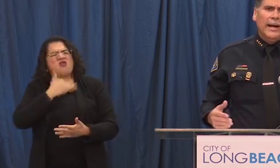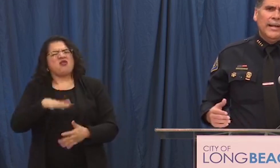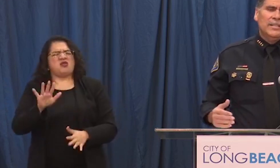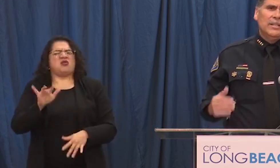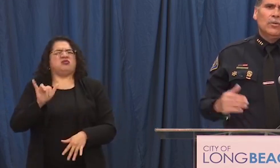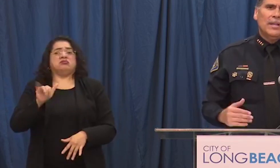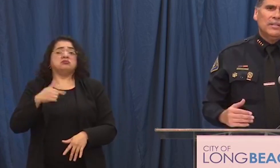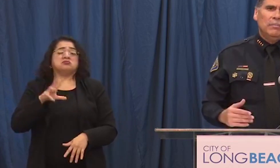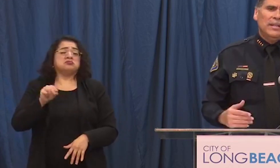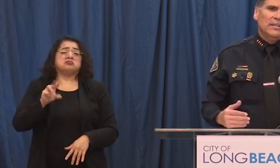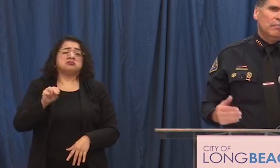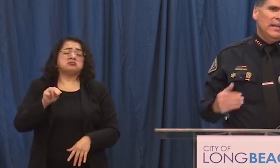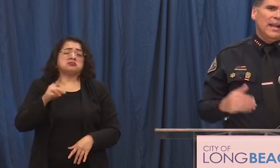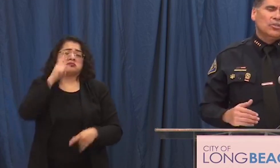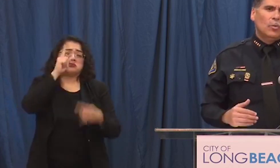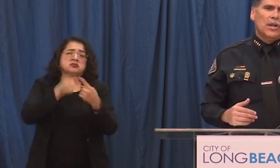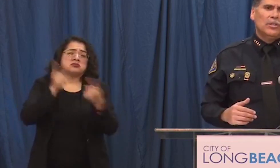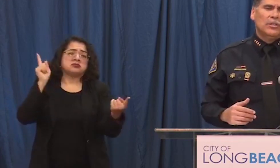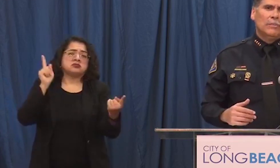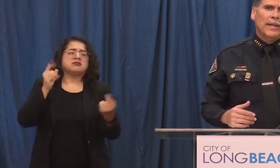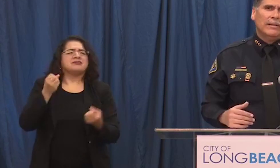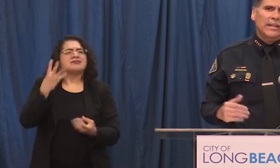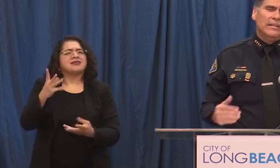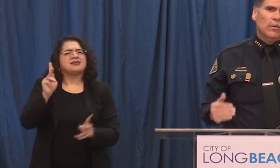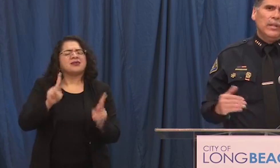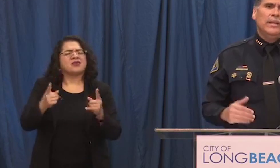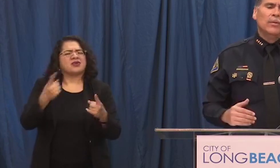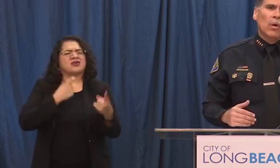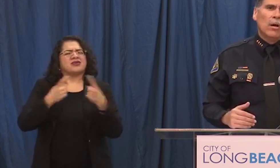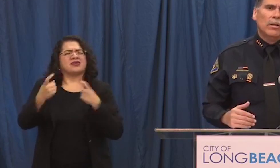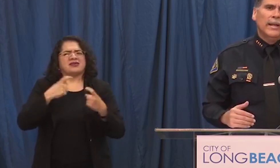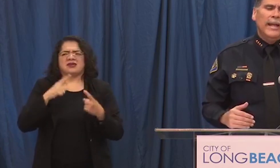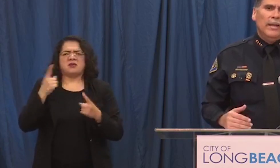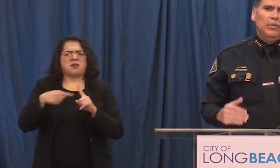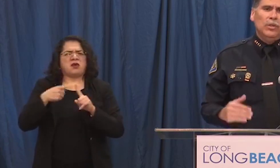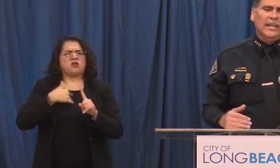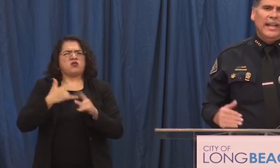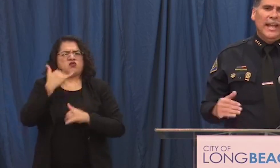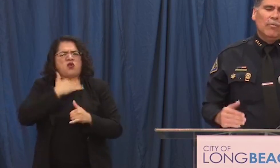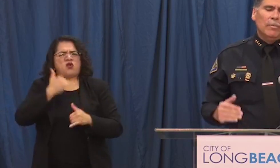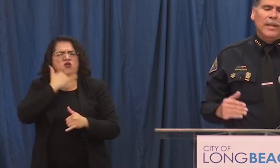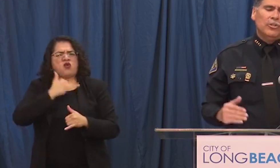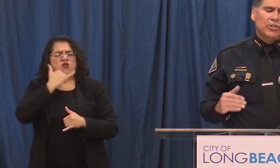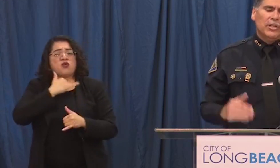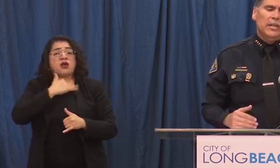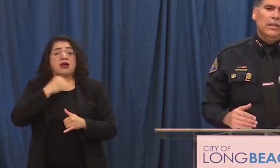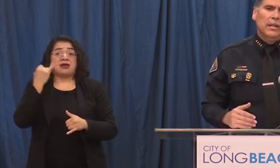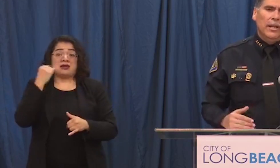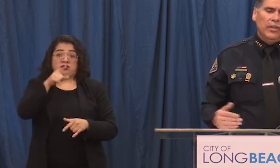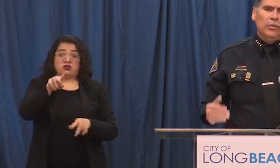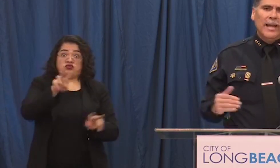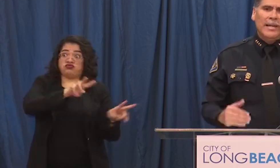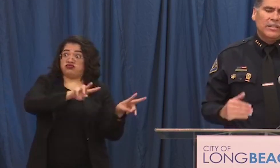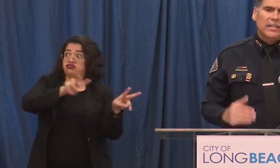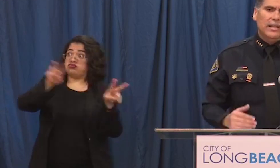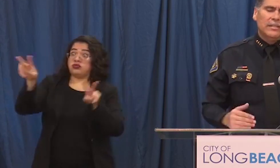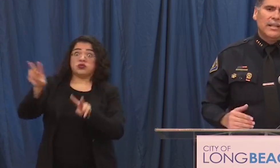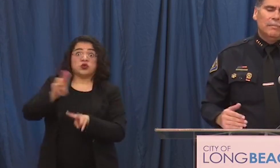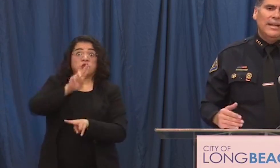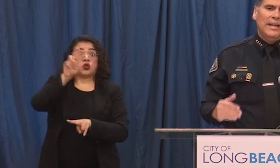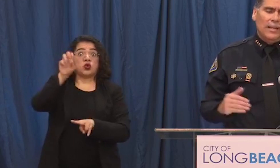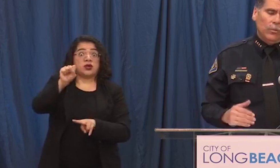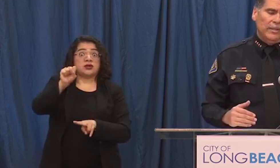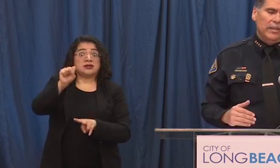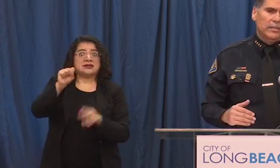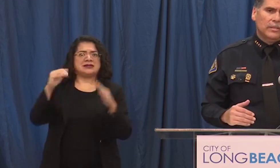uh it's interesting because i'm being asked questions about things that we did wrong if you look at every major city in the united states